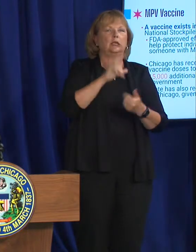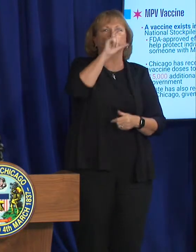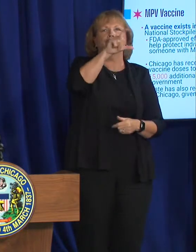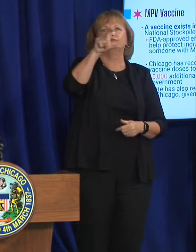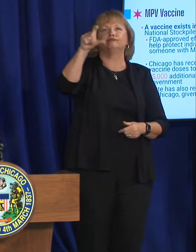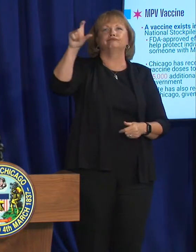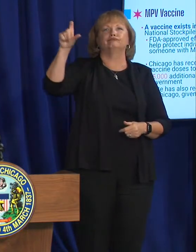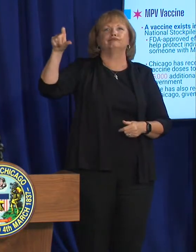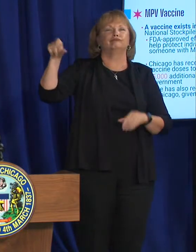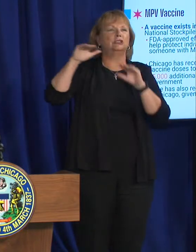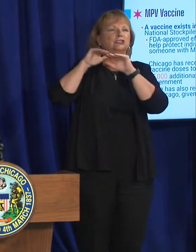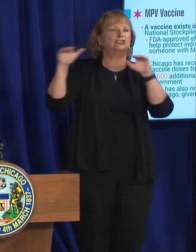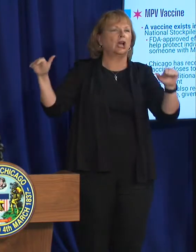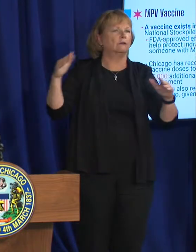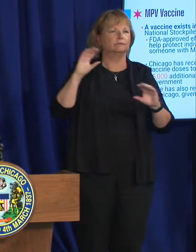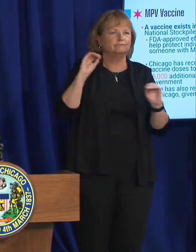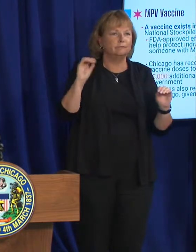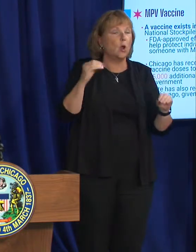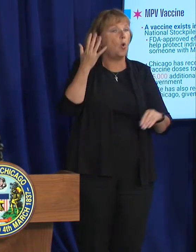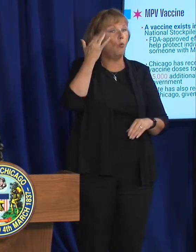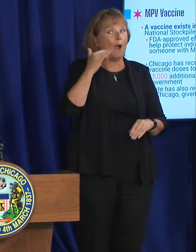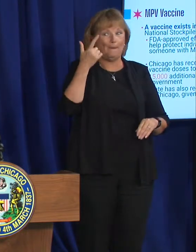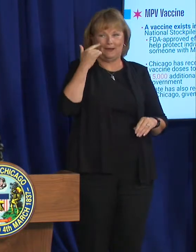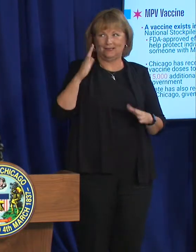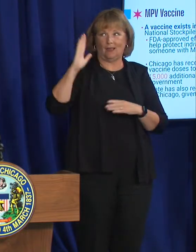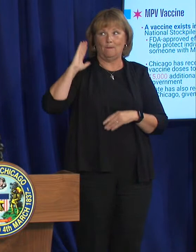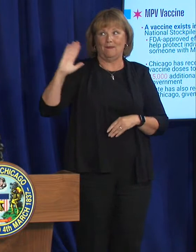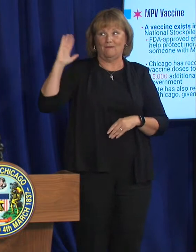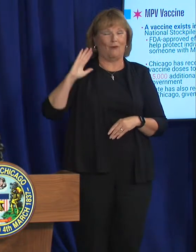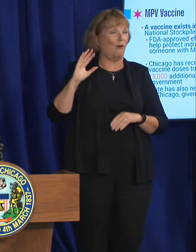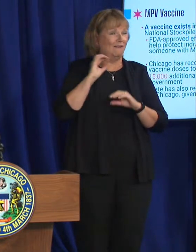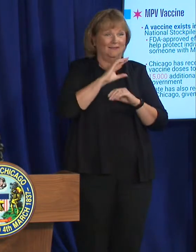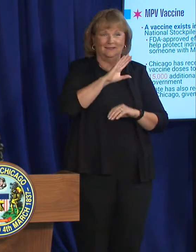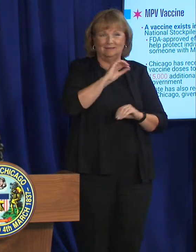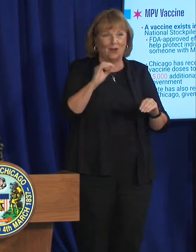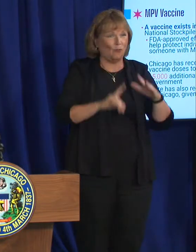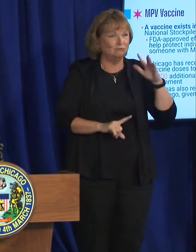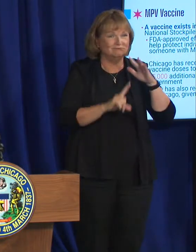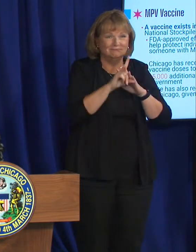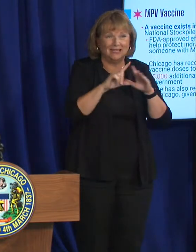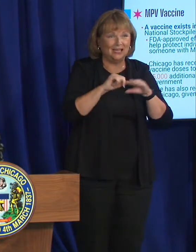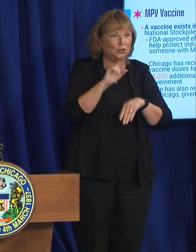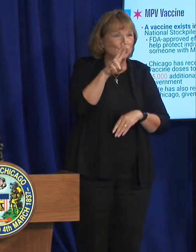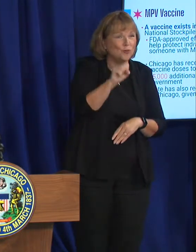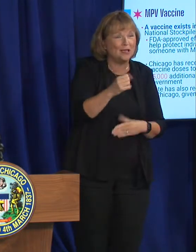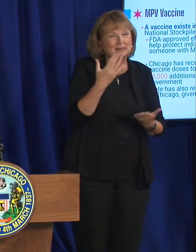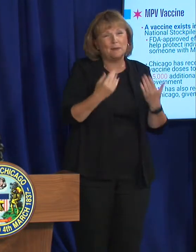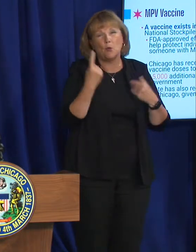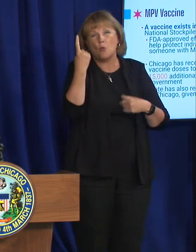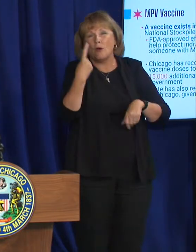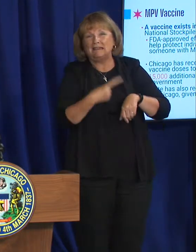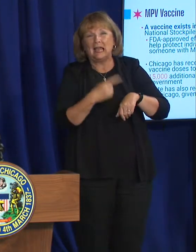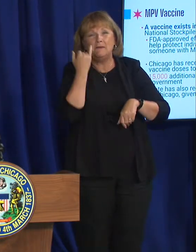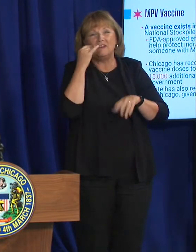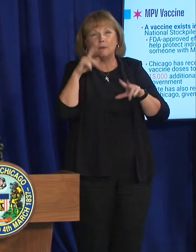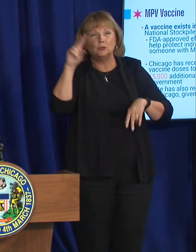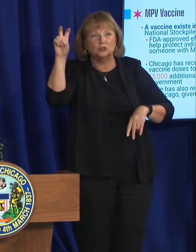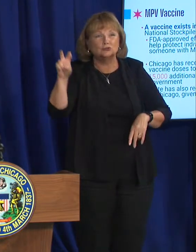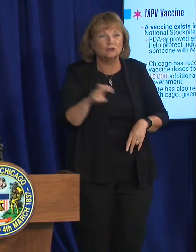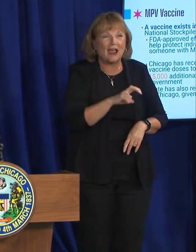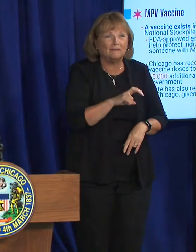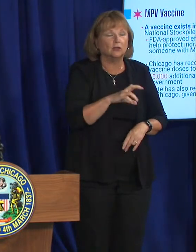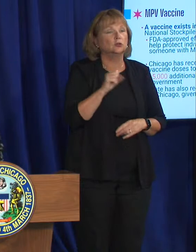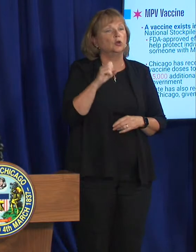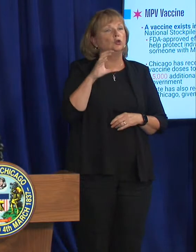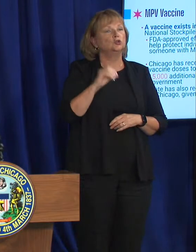vaccine on the shelf. Because in a typical year, we see zero cases in the US, maybe one in a traveler. And so what's called the